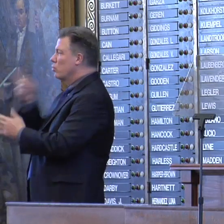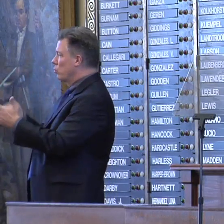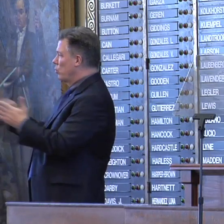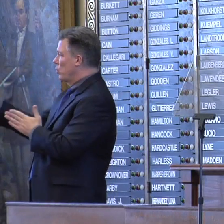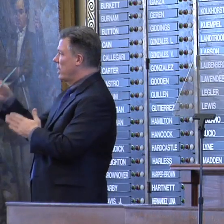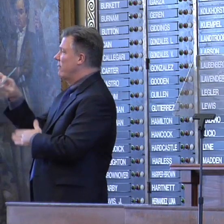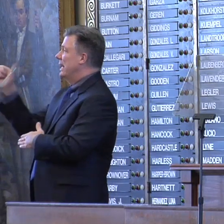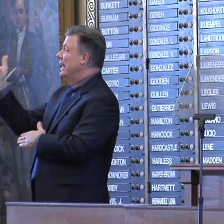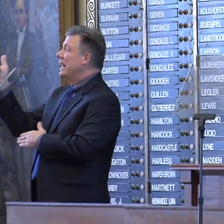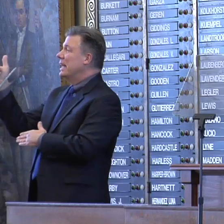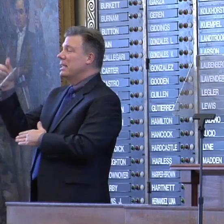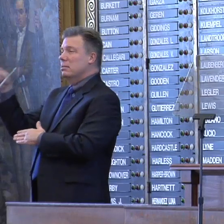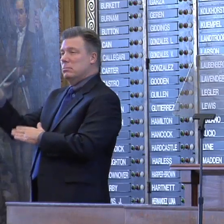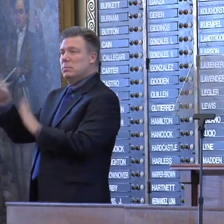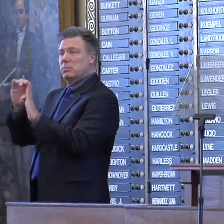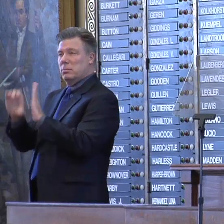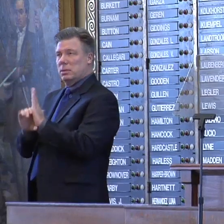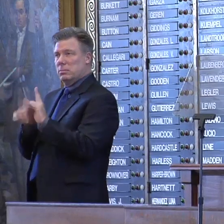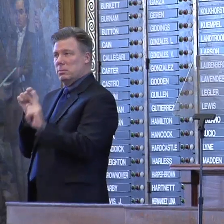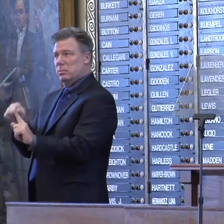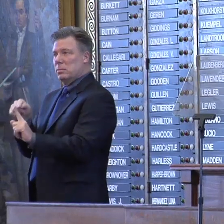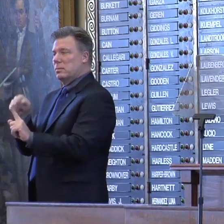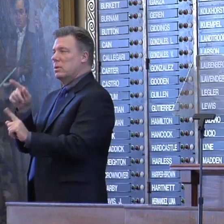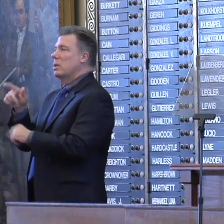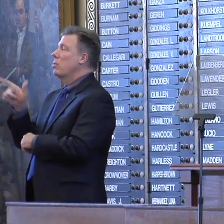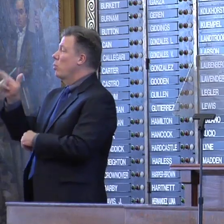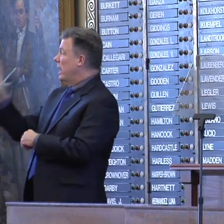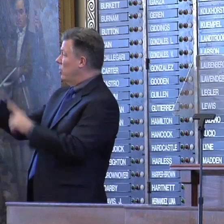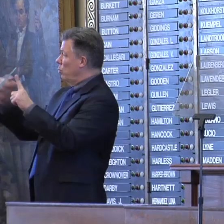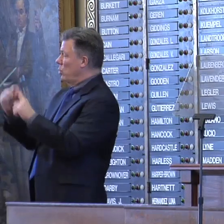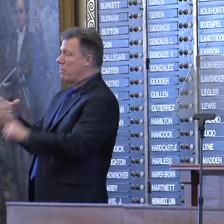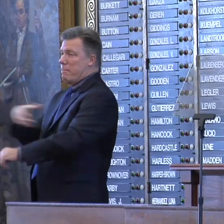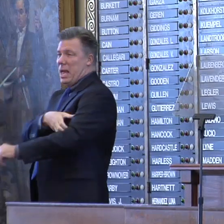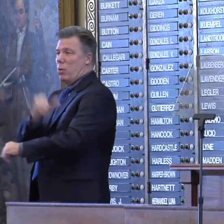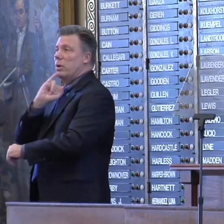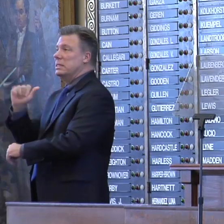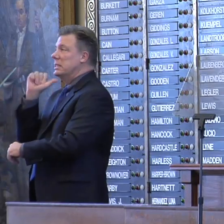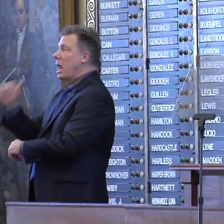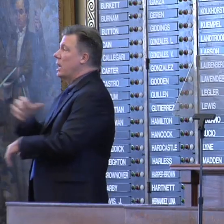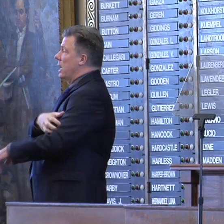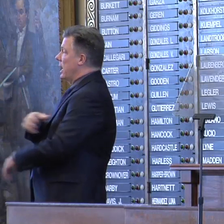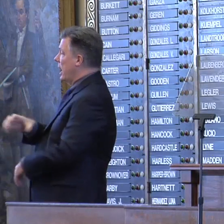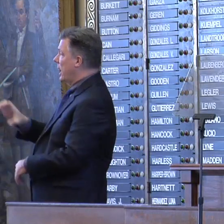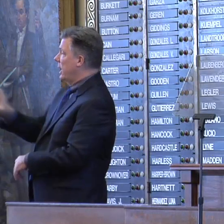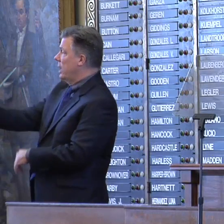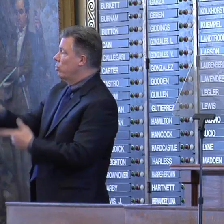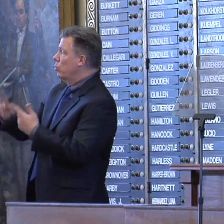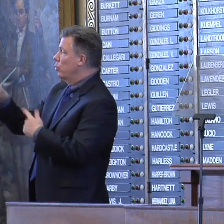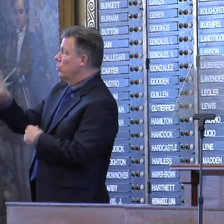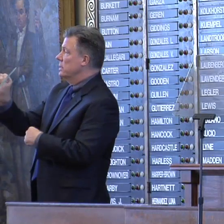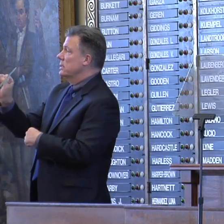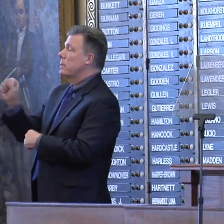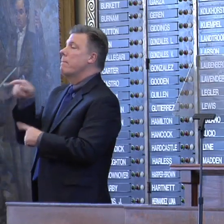commit these 28 words to memory. The powers not delegated to the United States by the